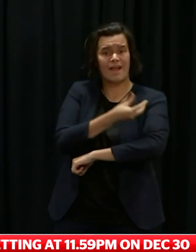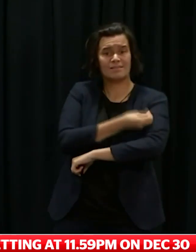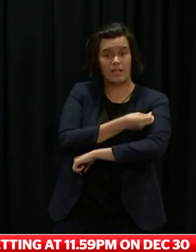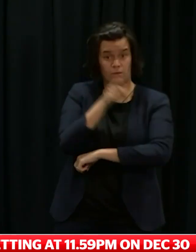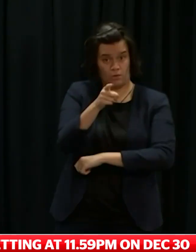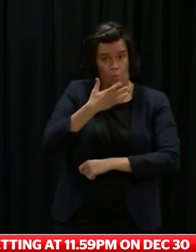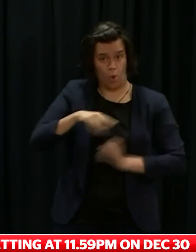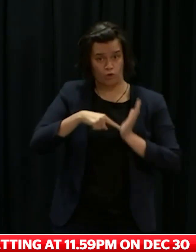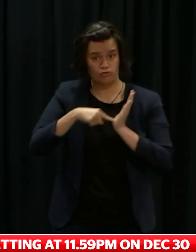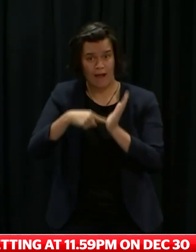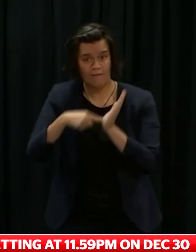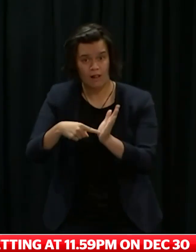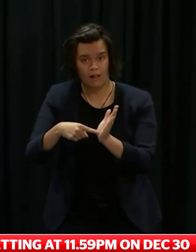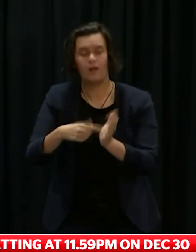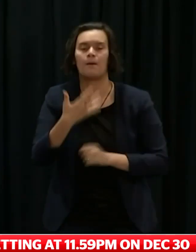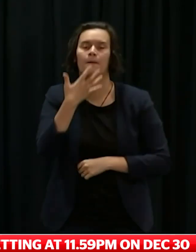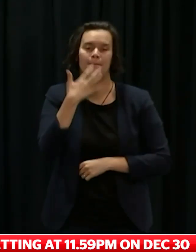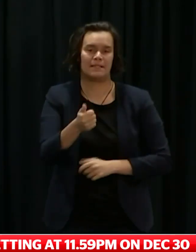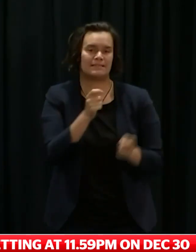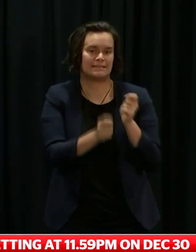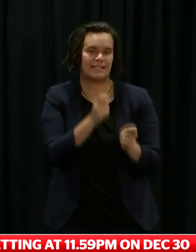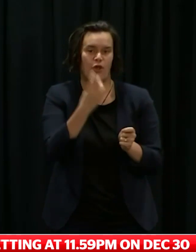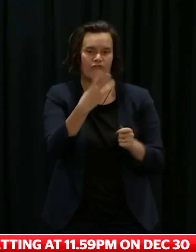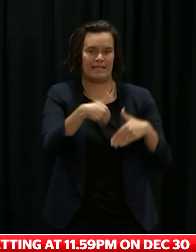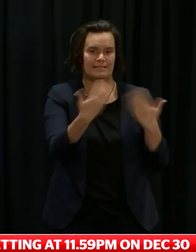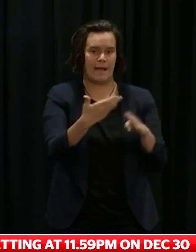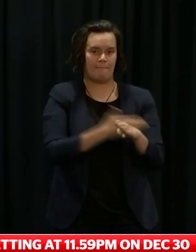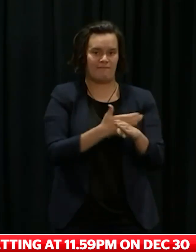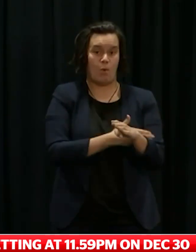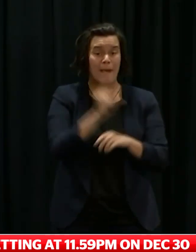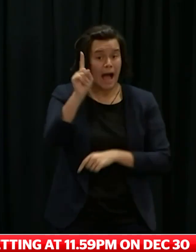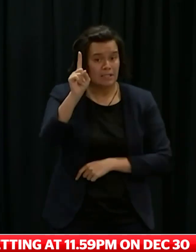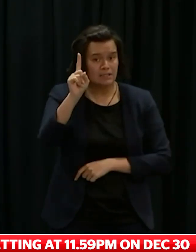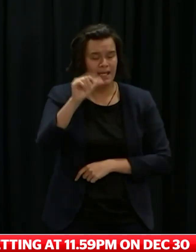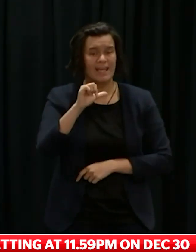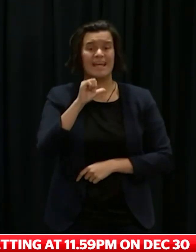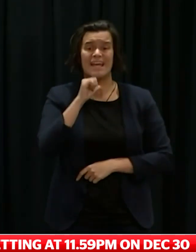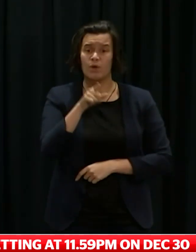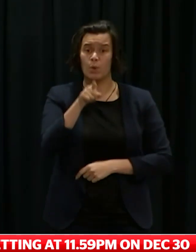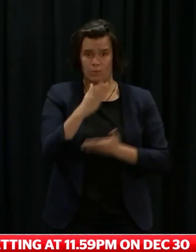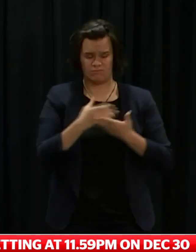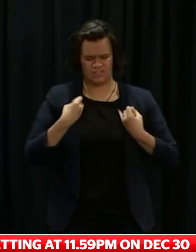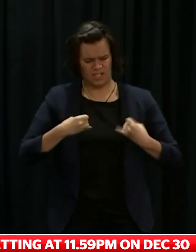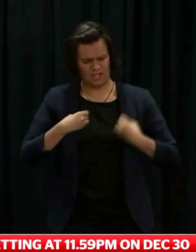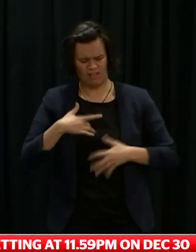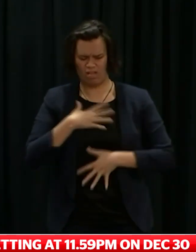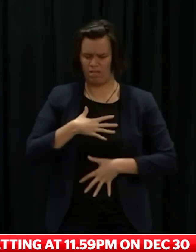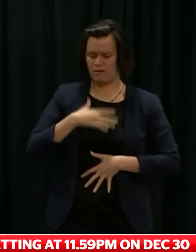and you are in Auckland. But if you are symptomatic, still, please get a full PCR test.